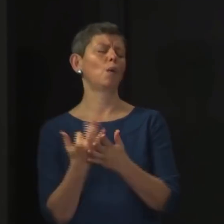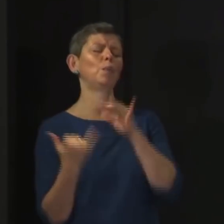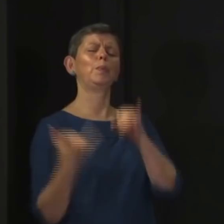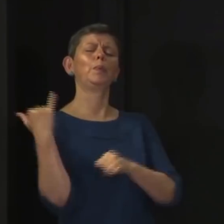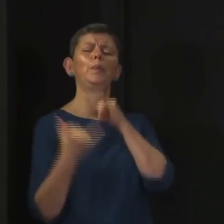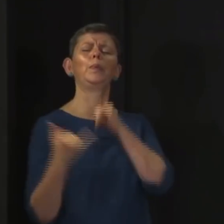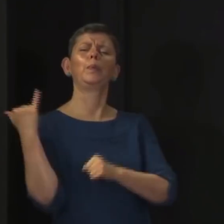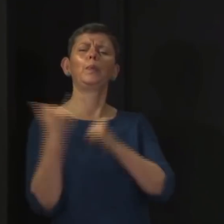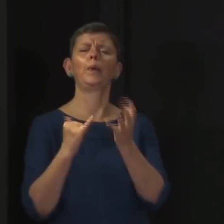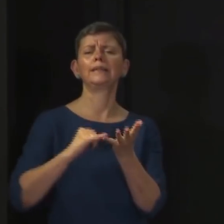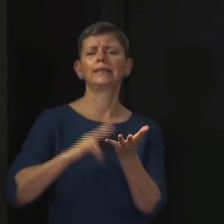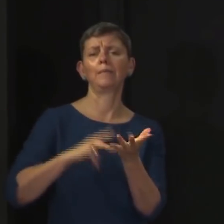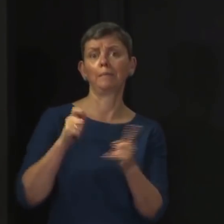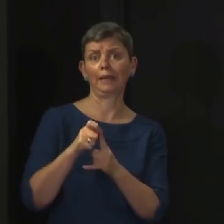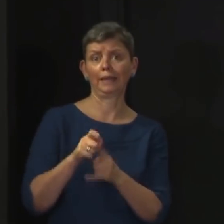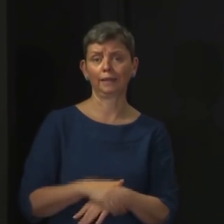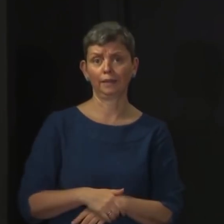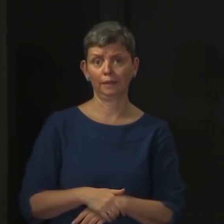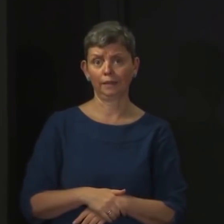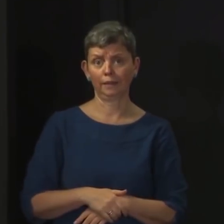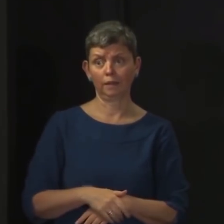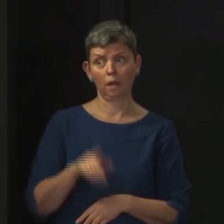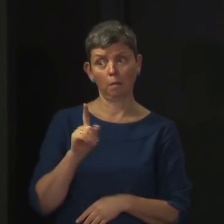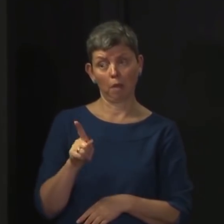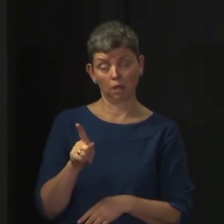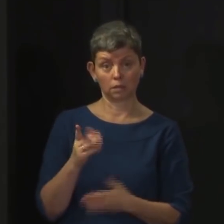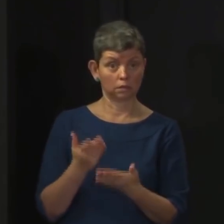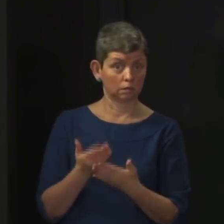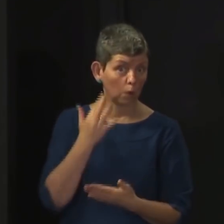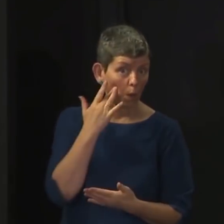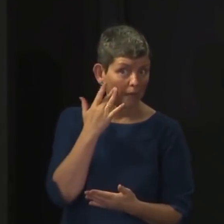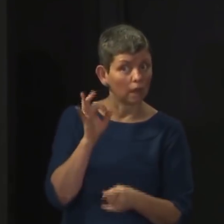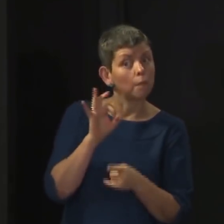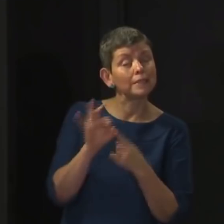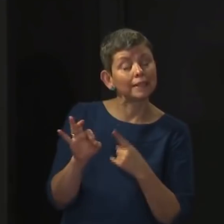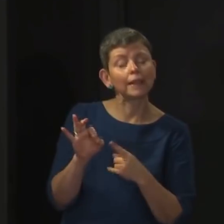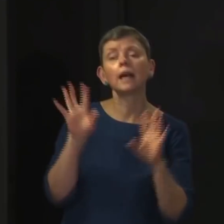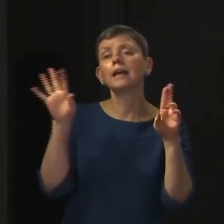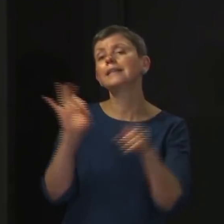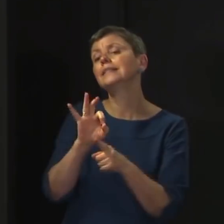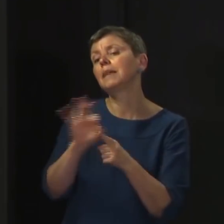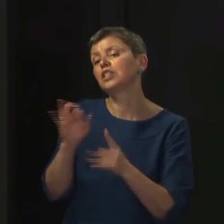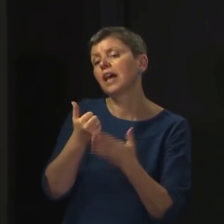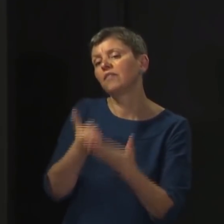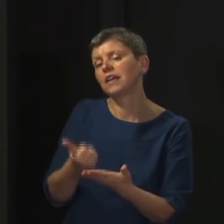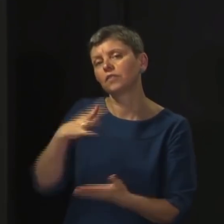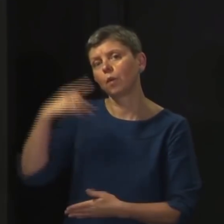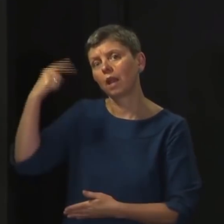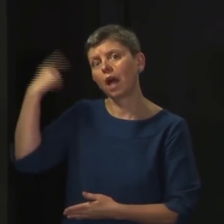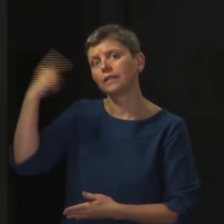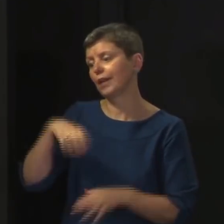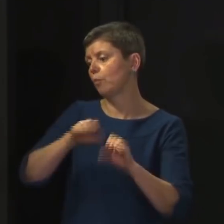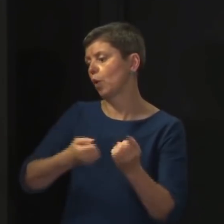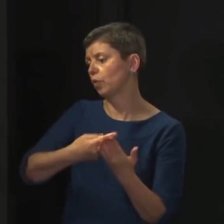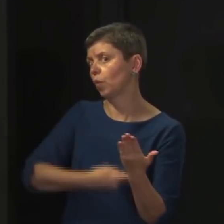SNP, are people who completely lost their tongue when a certain special advisor in London broke the rules themselves. So as I say, it's easy